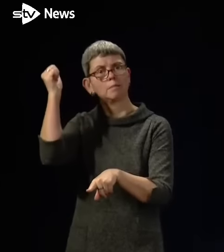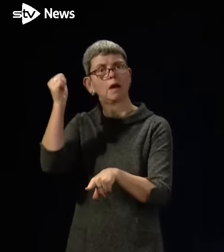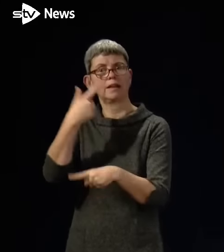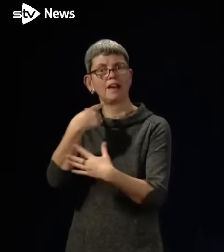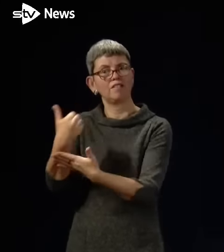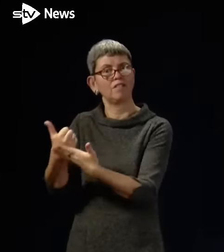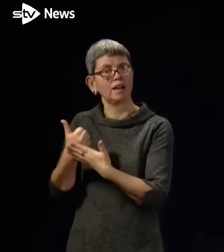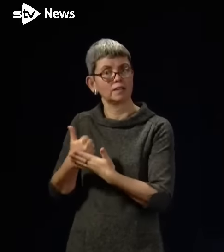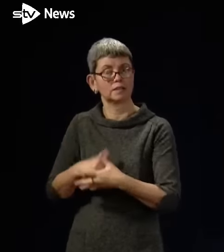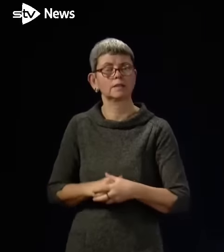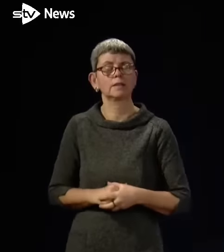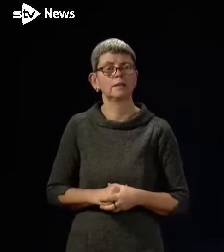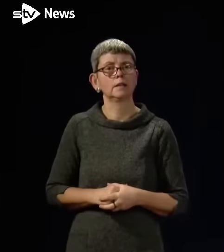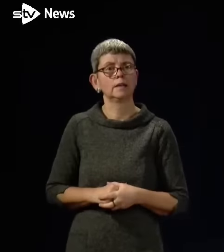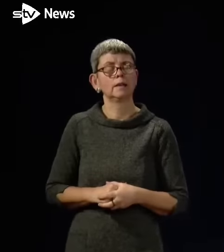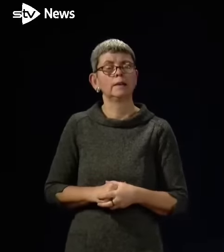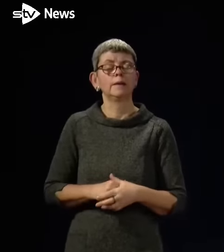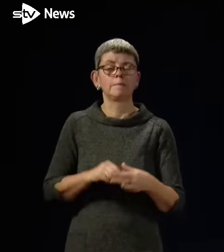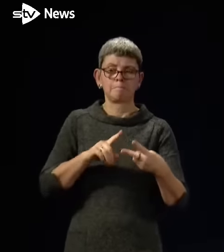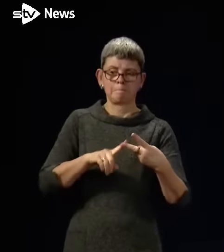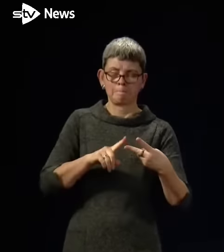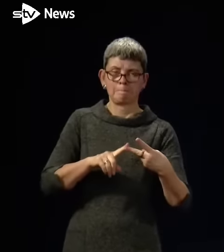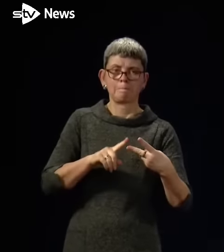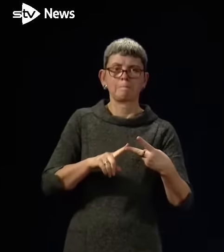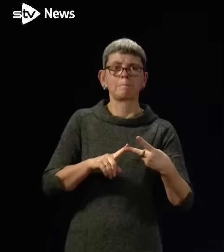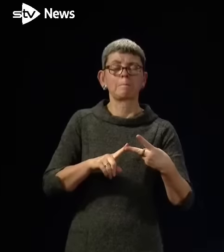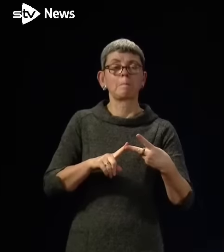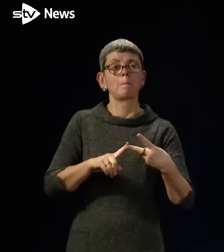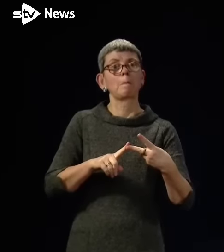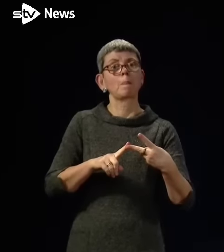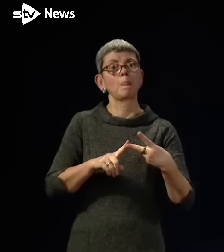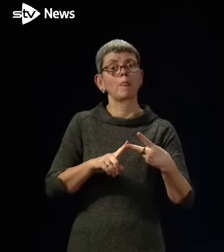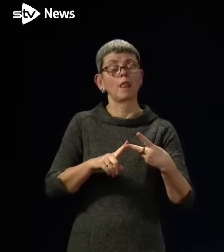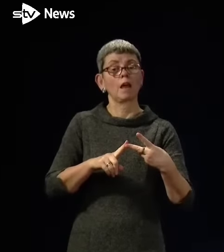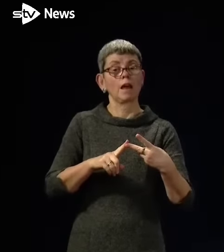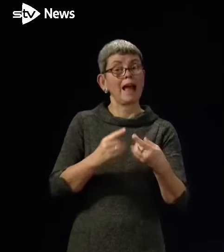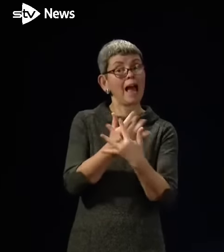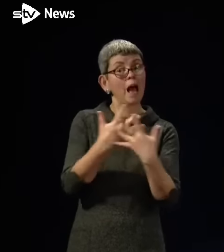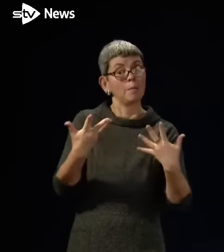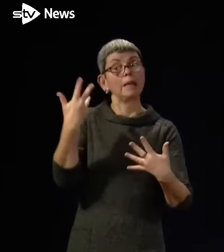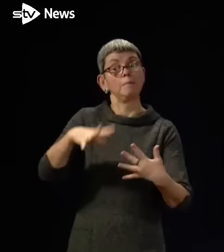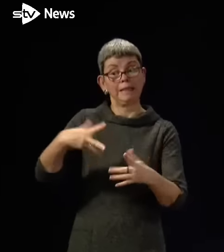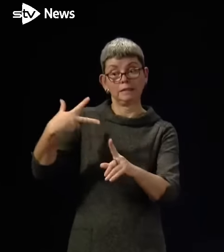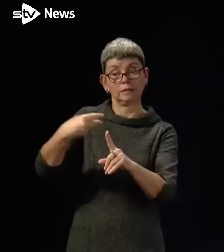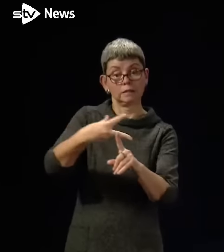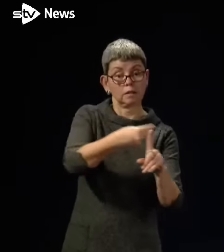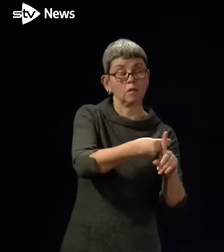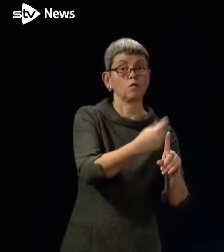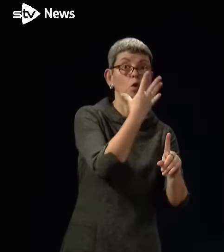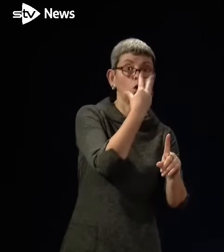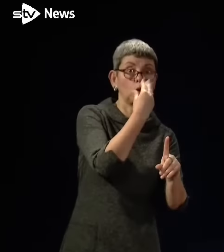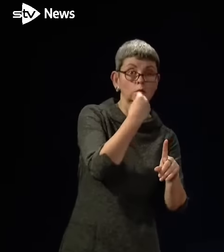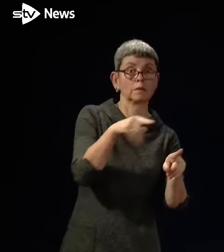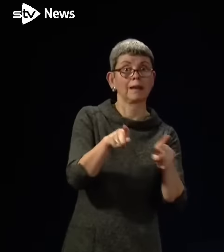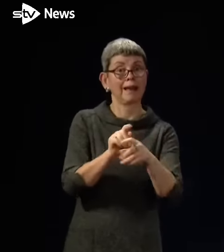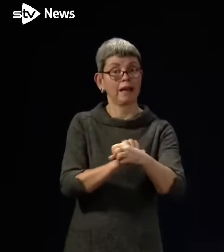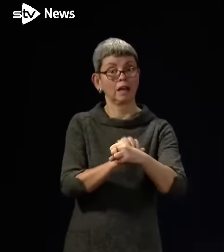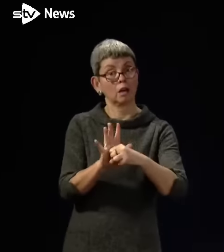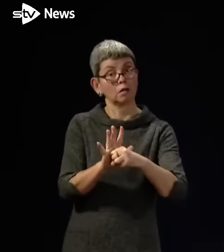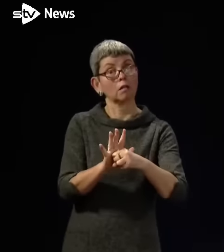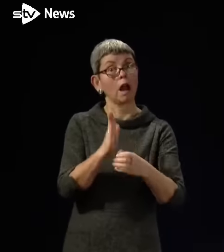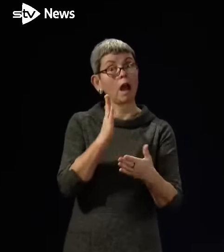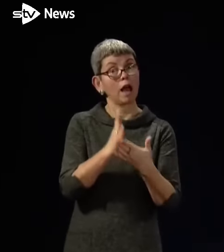have that task. Secondly, uptake overall for COVID and flu vaccines this winter is